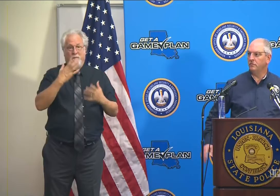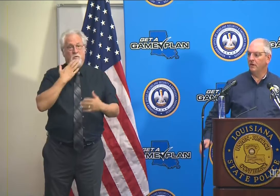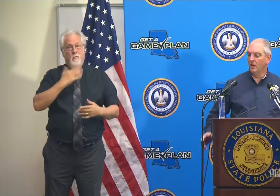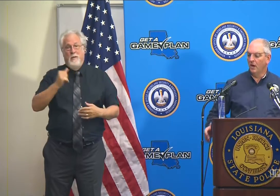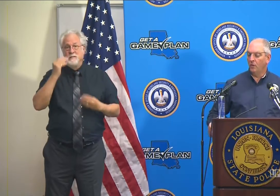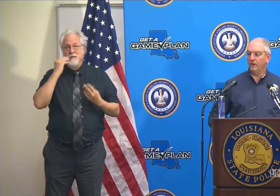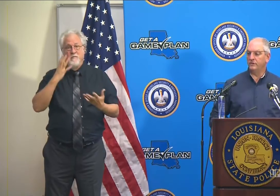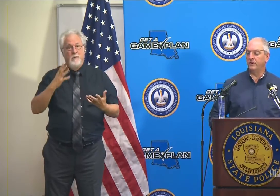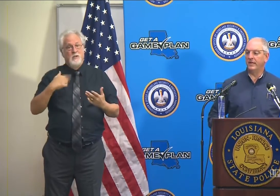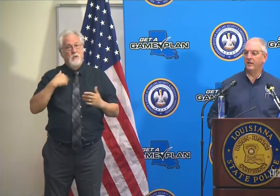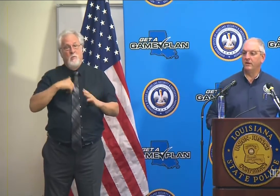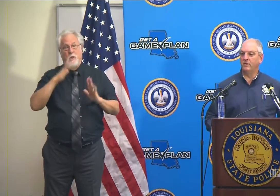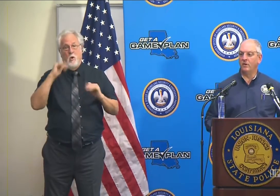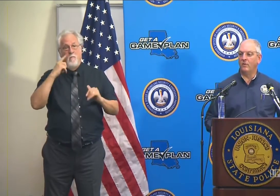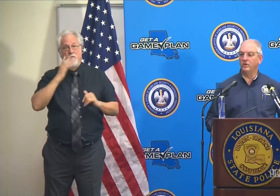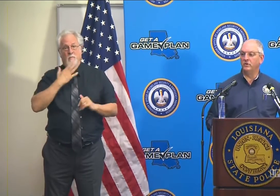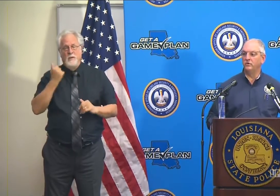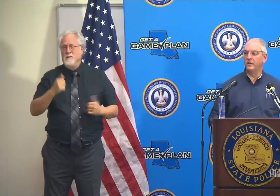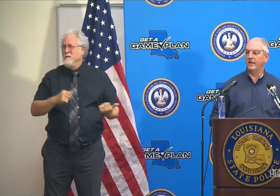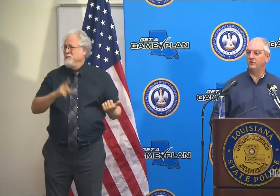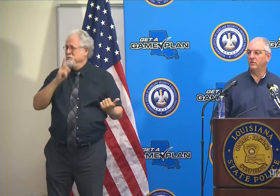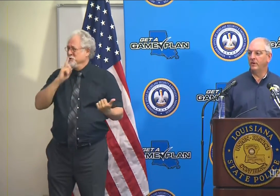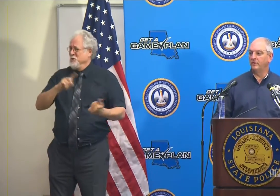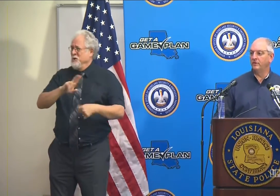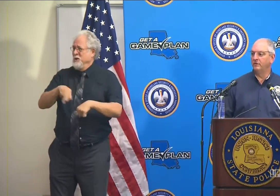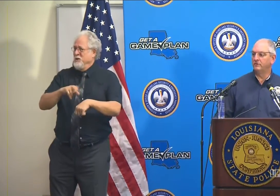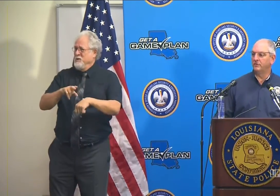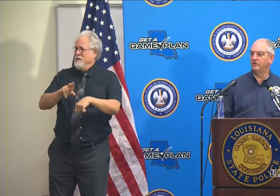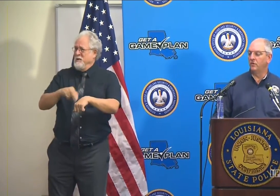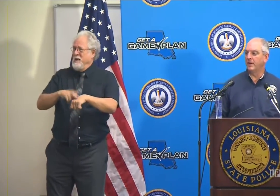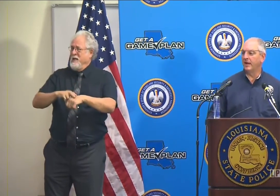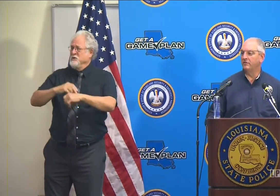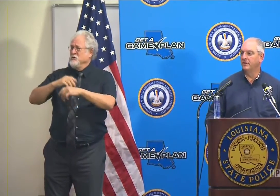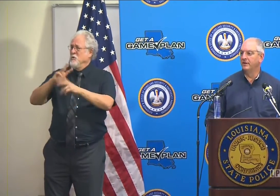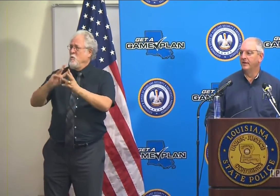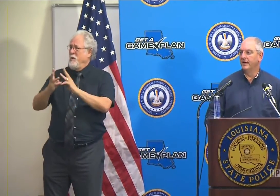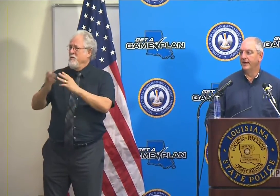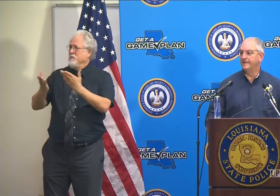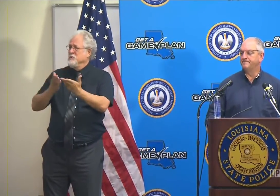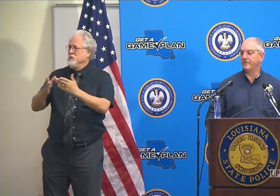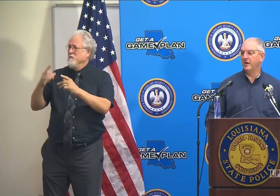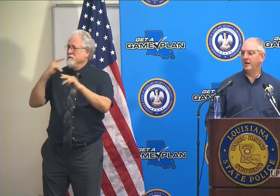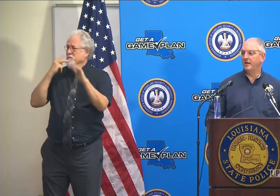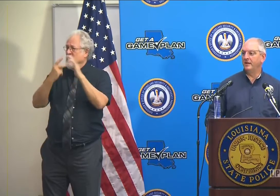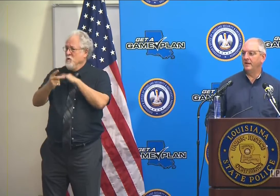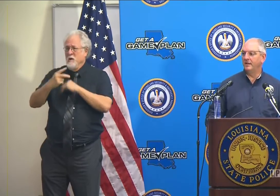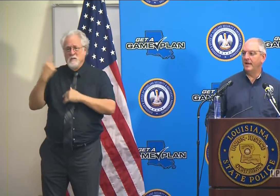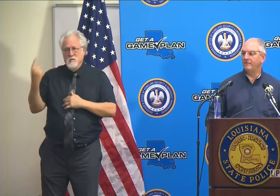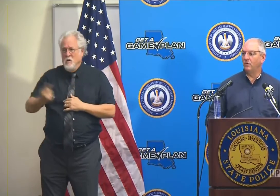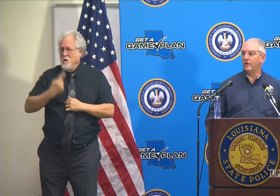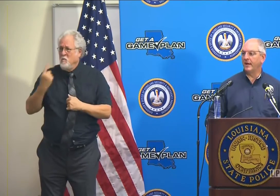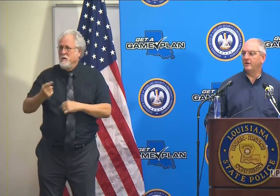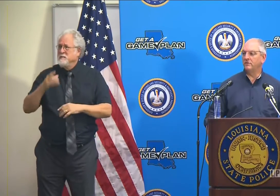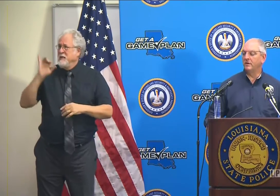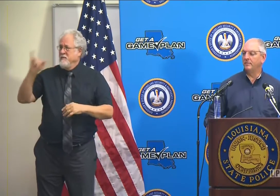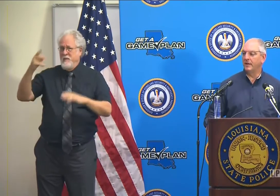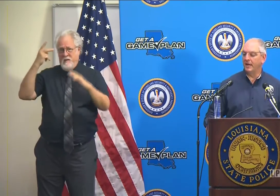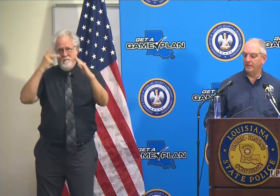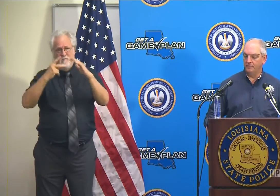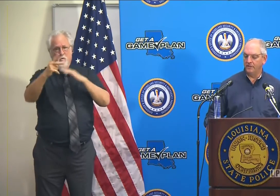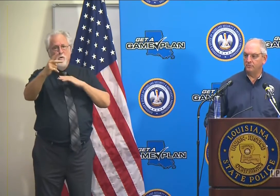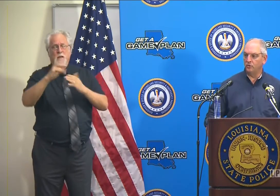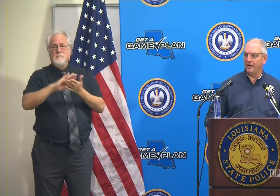hope for the best? Well, certainly you always use the National Weather Service forecast, and that forecast